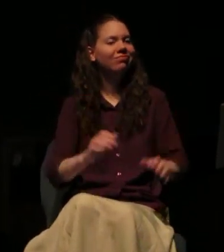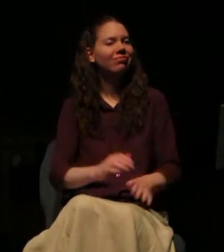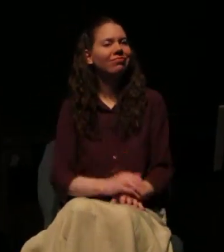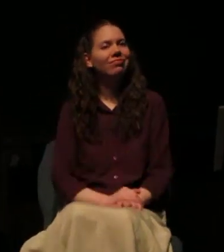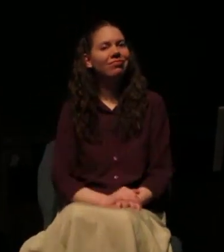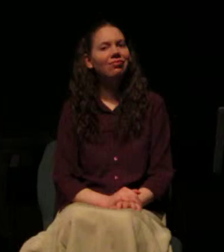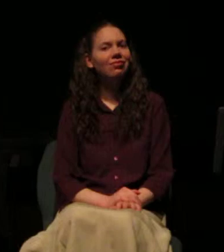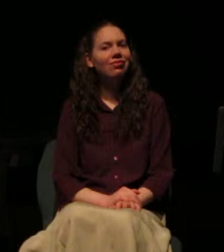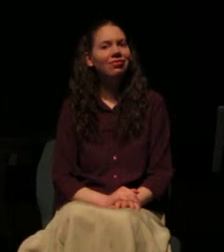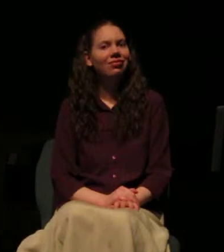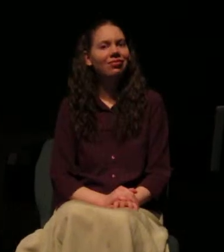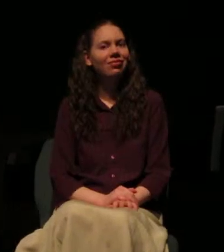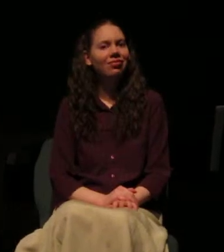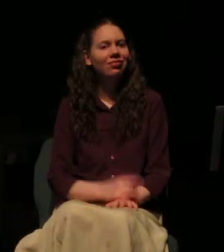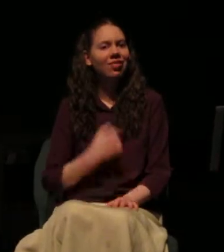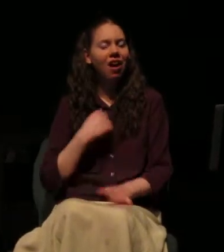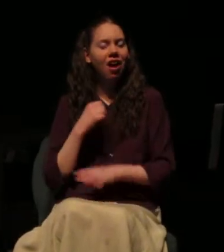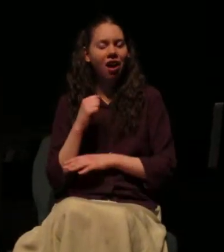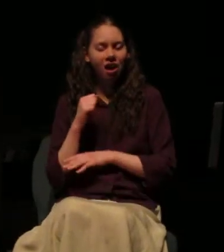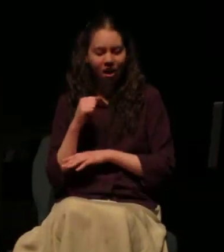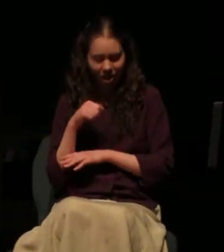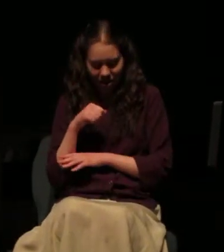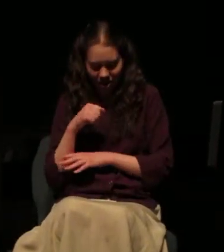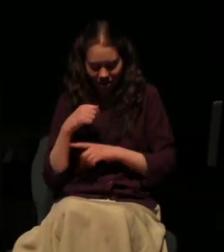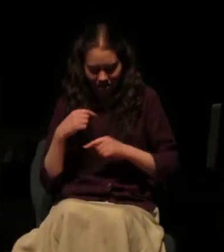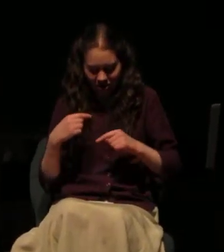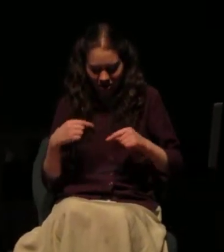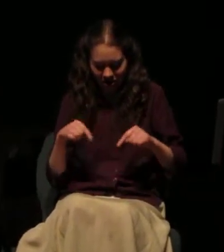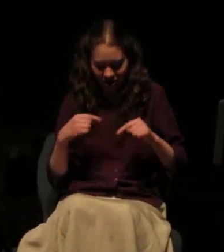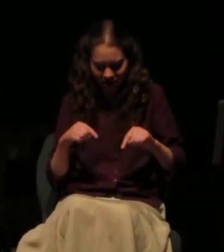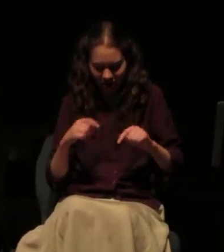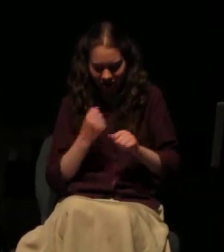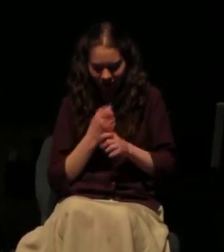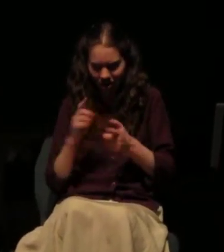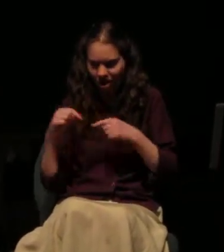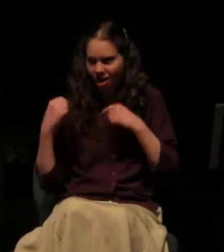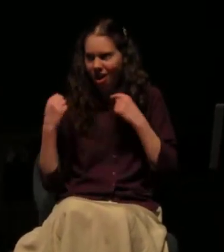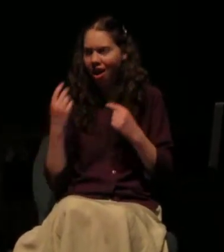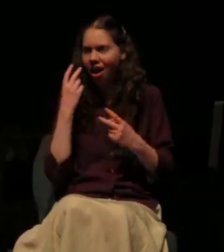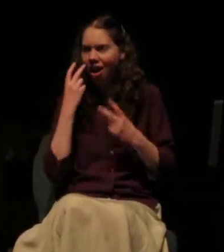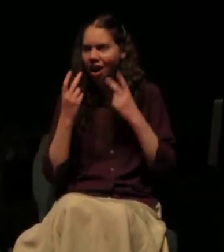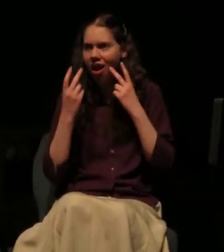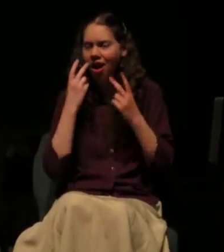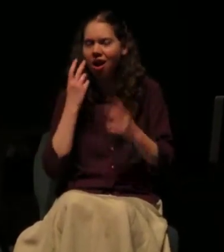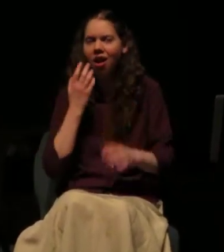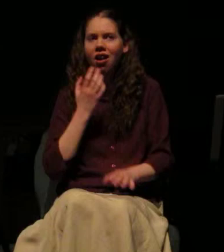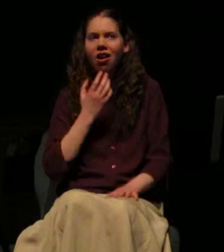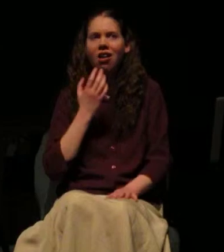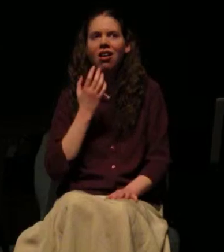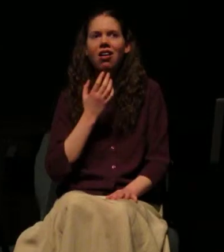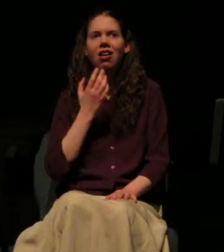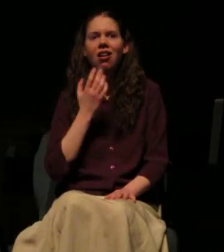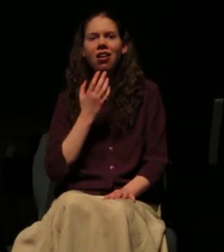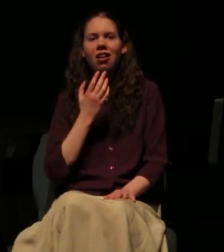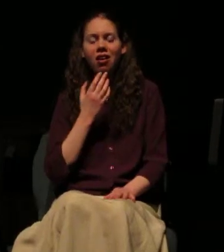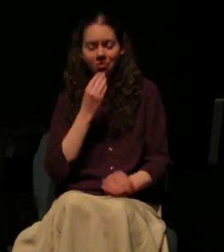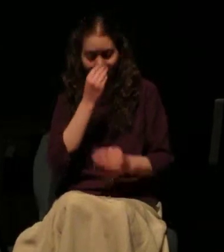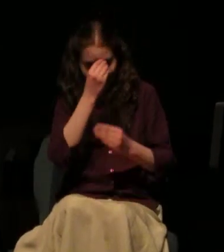And I lowered my head, trembling for all that I had seen. I myself walked up to the right hand. I told him my name was Shane.